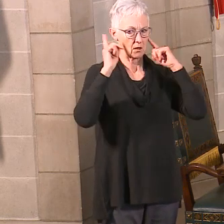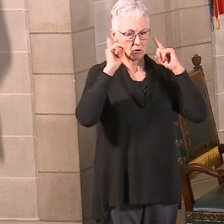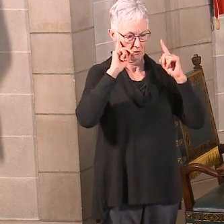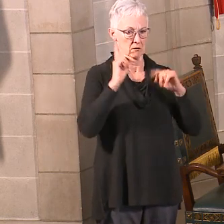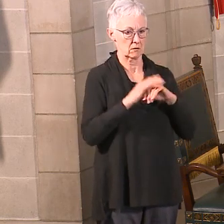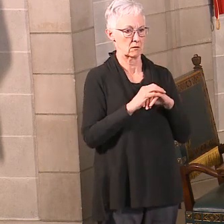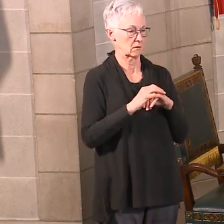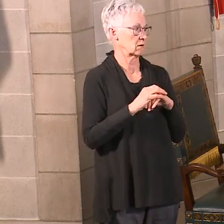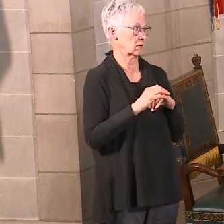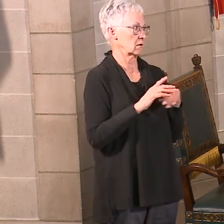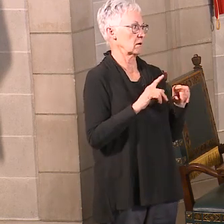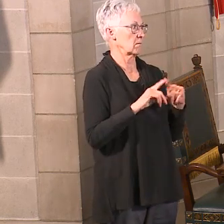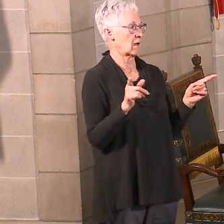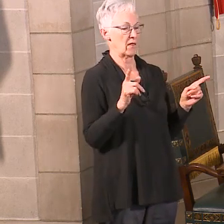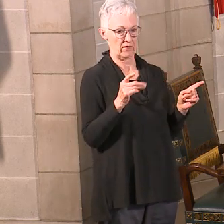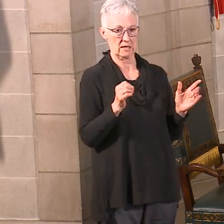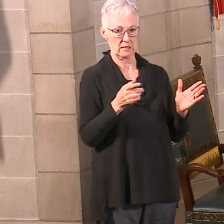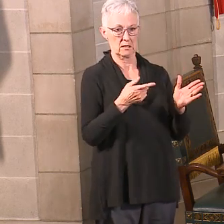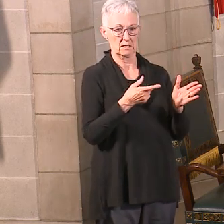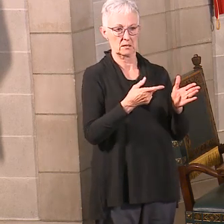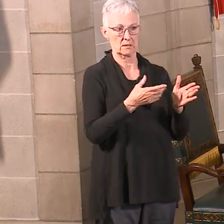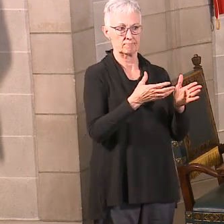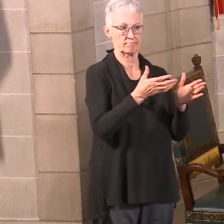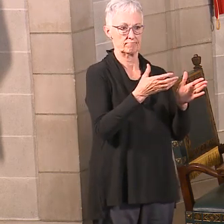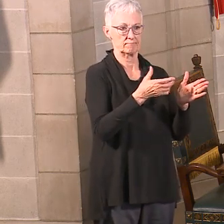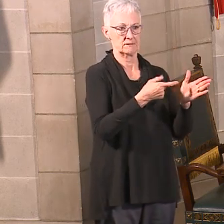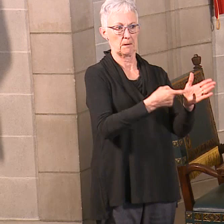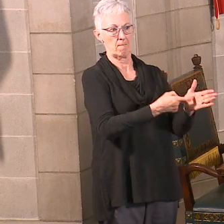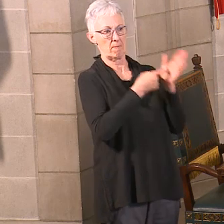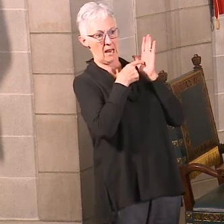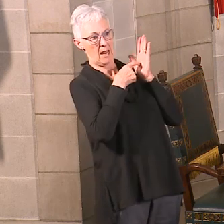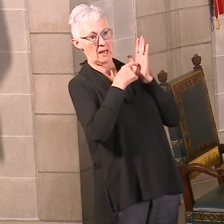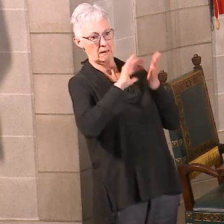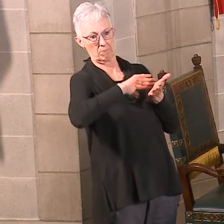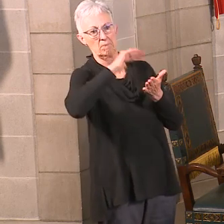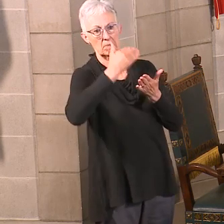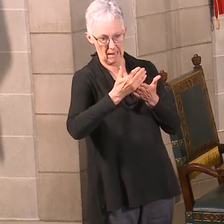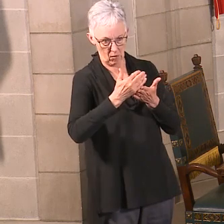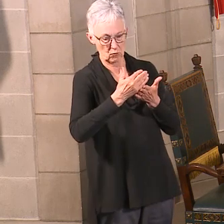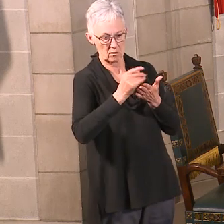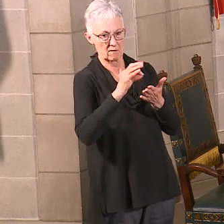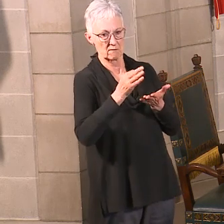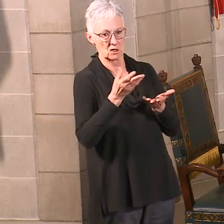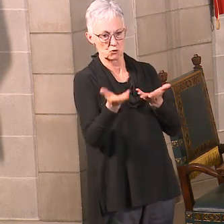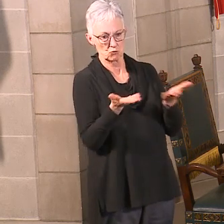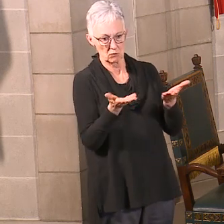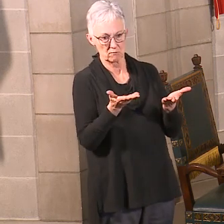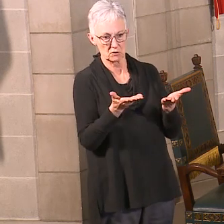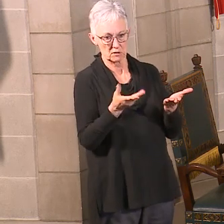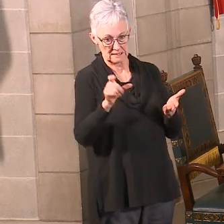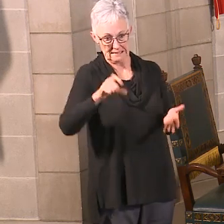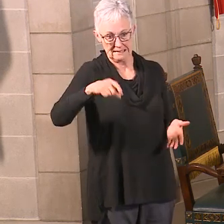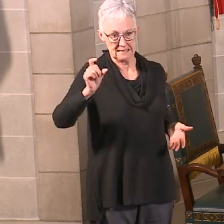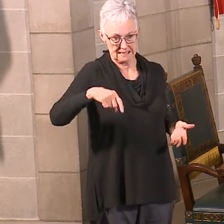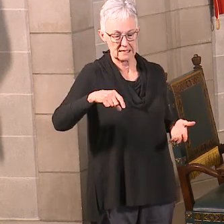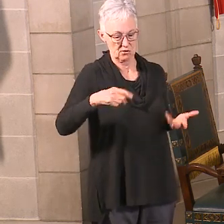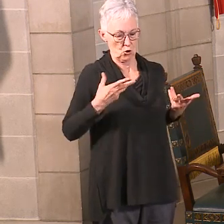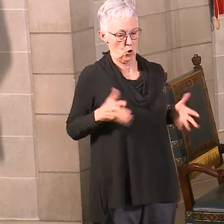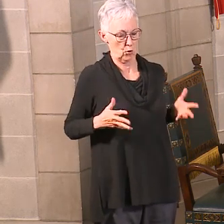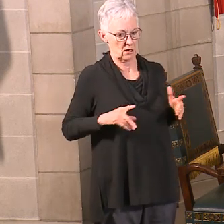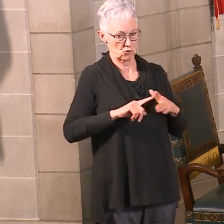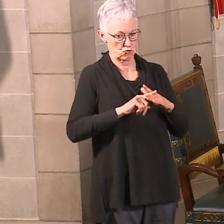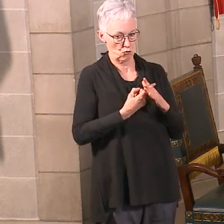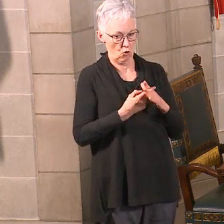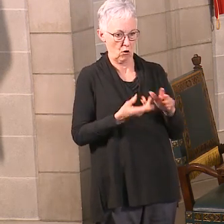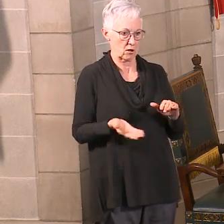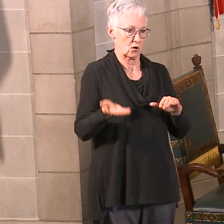demand is, it already was picking up ahead of COVID. So COVID is just going to exacerbate that demand, especially once